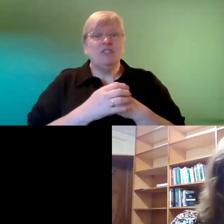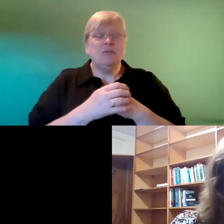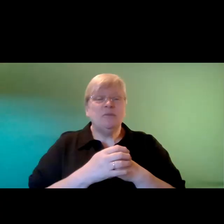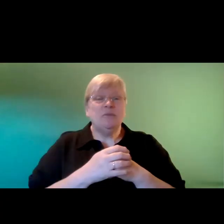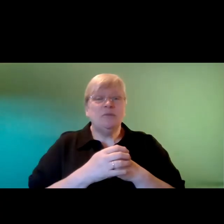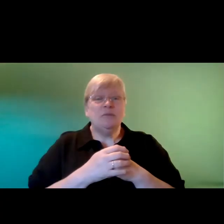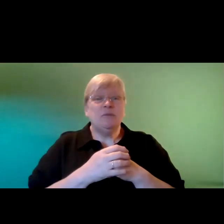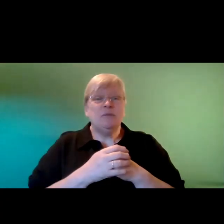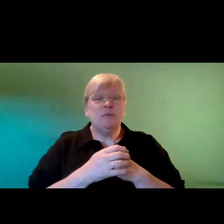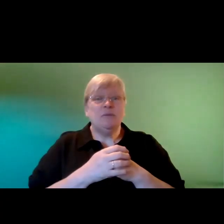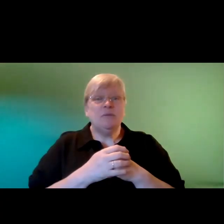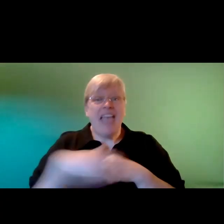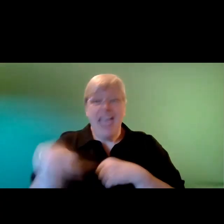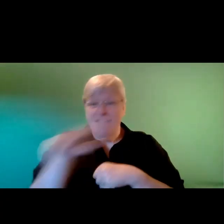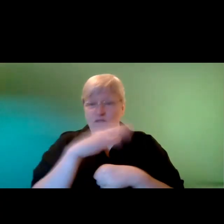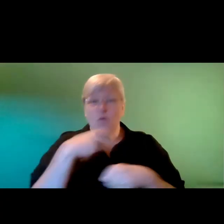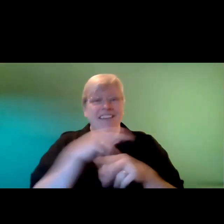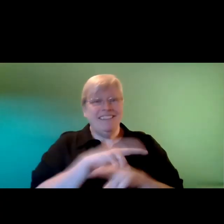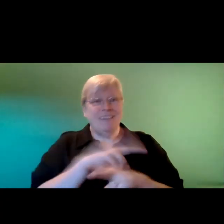all of our viewers